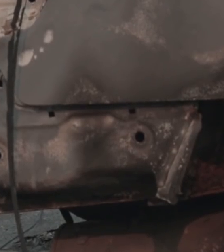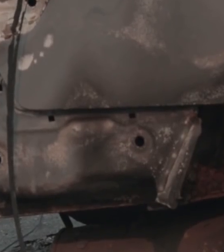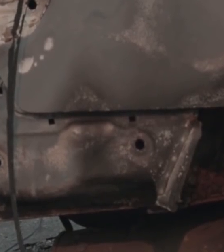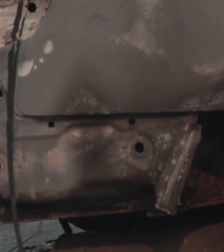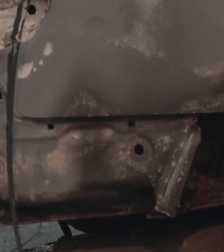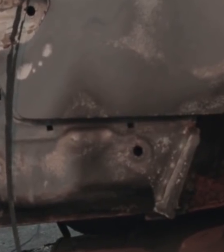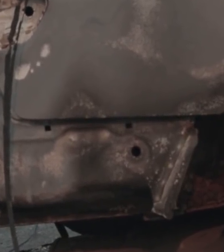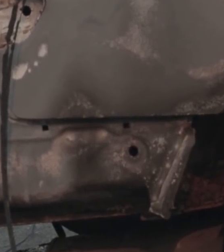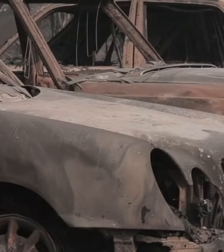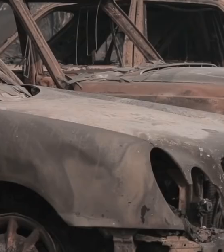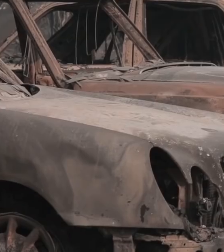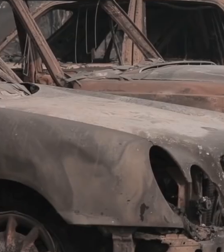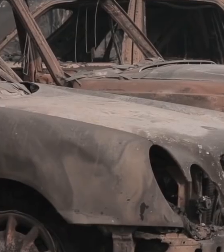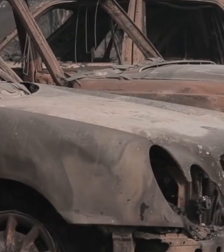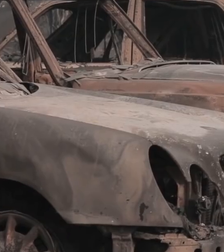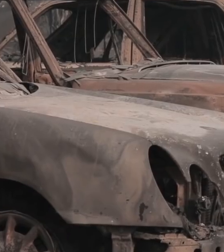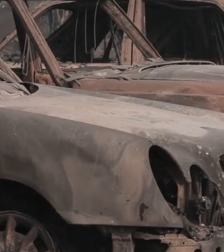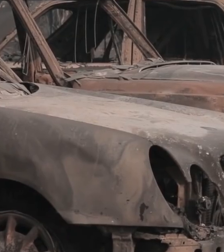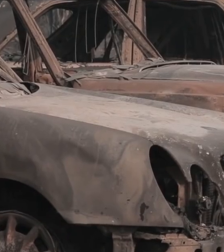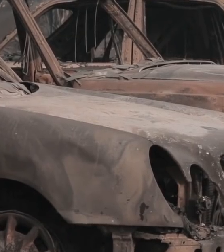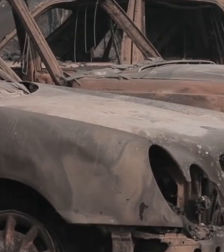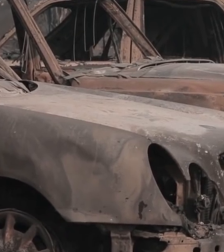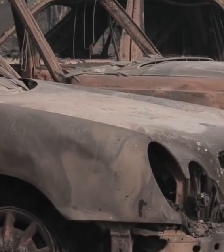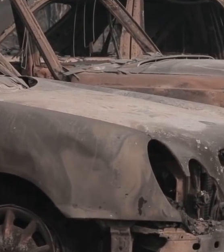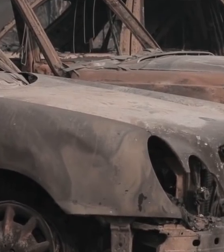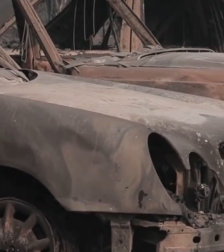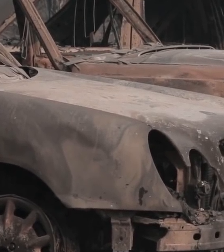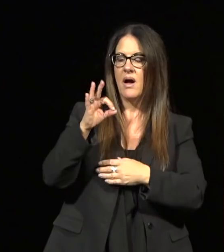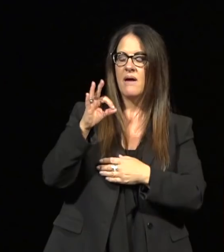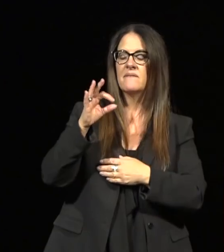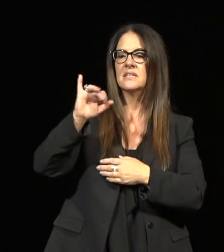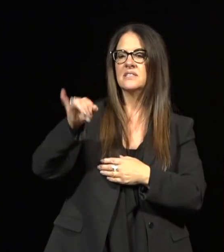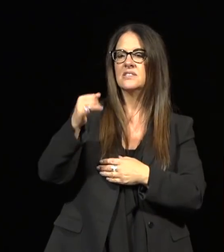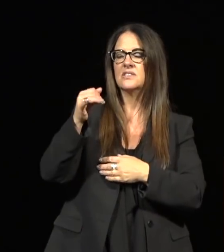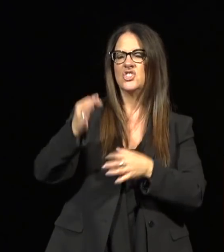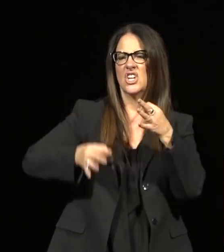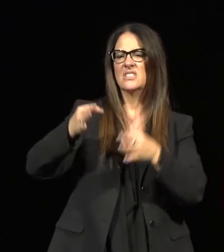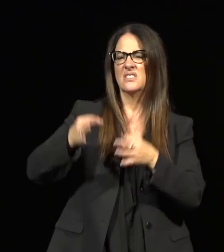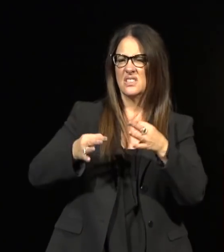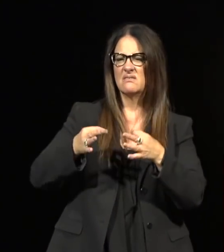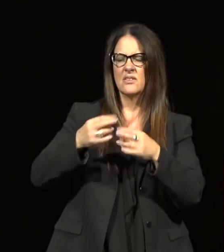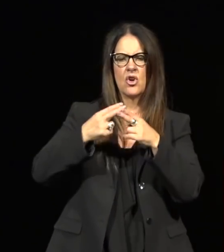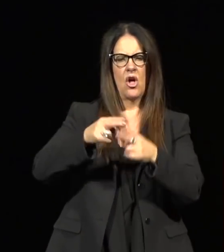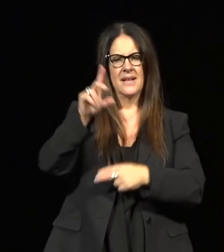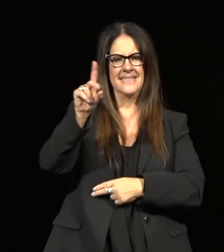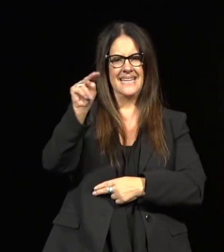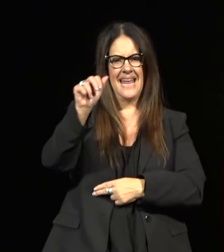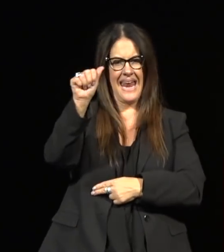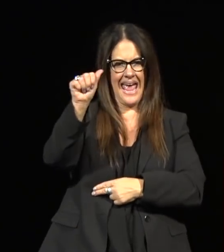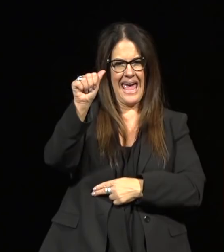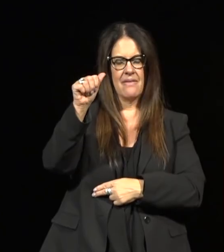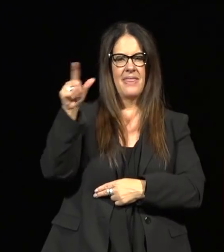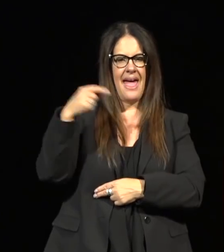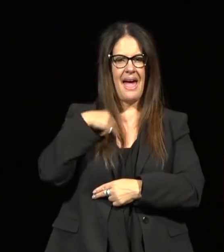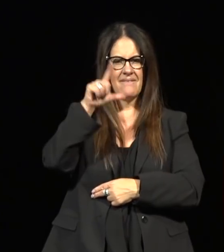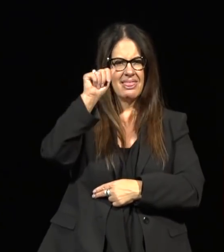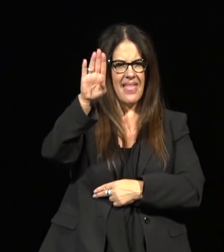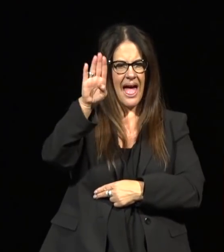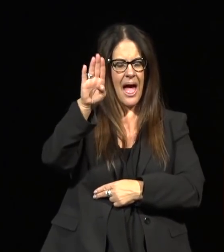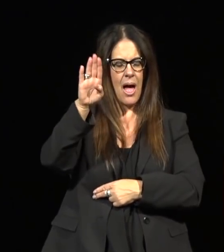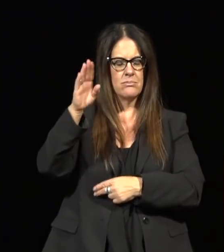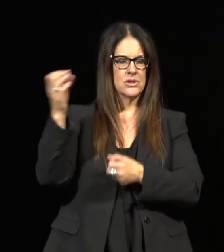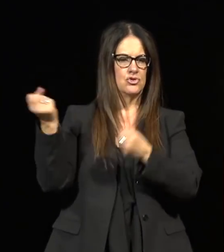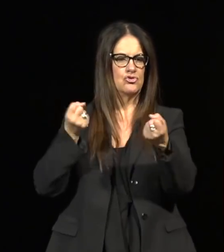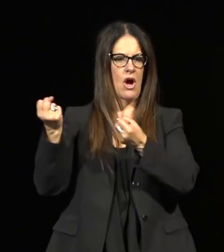bringing in or be aided by the California Department of Justice's DNA lab truck. We're going to be setting up a process for